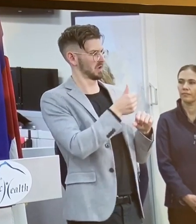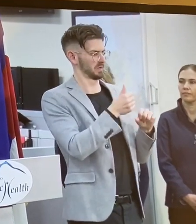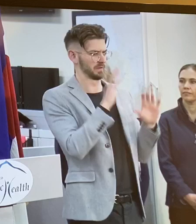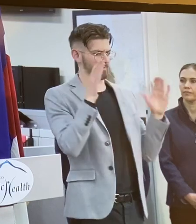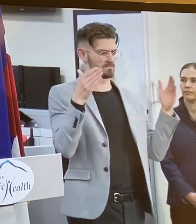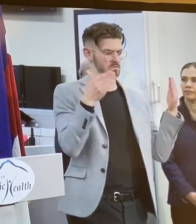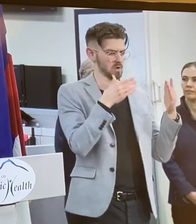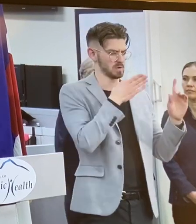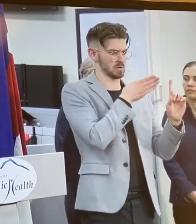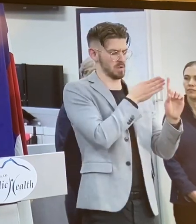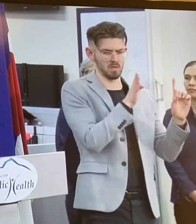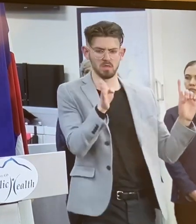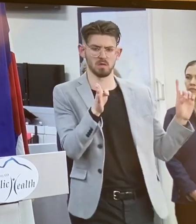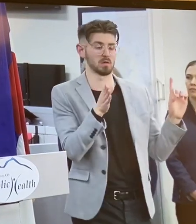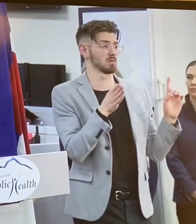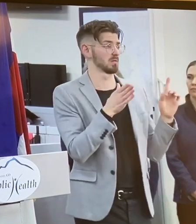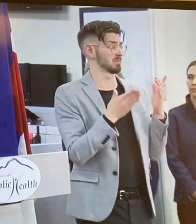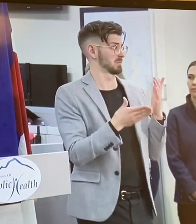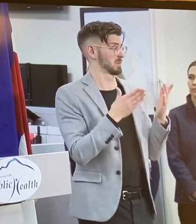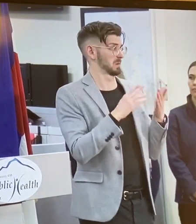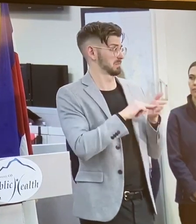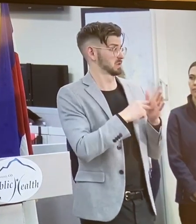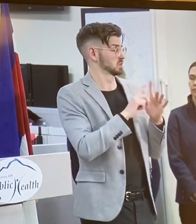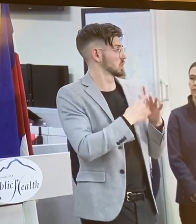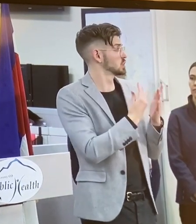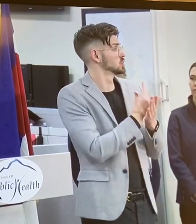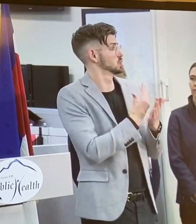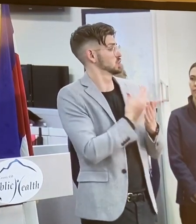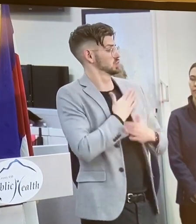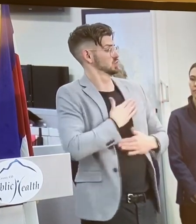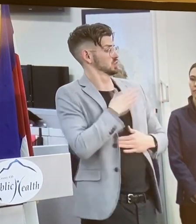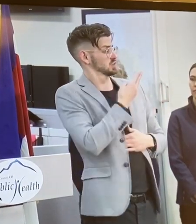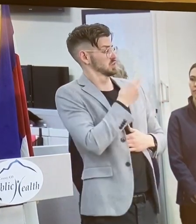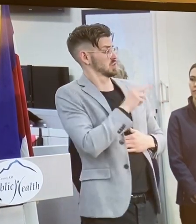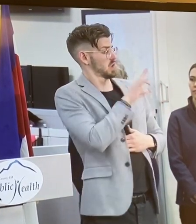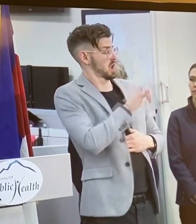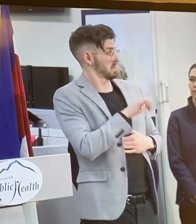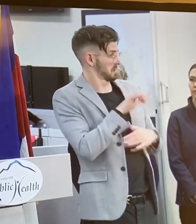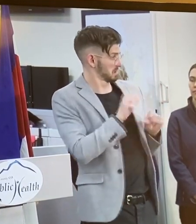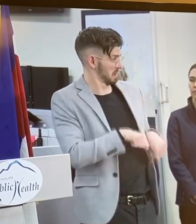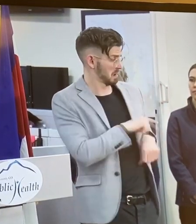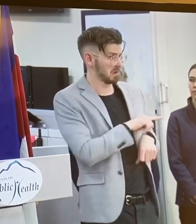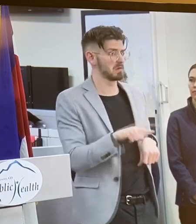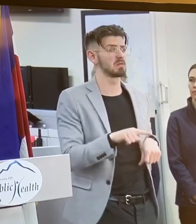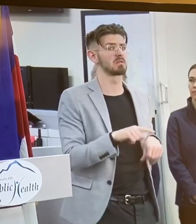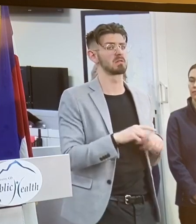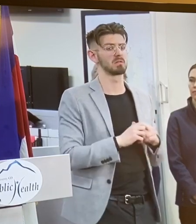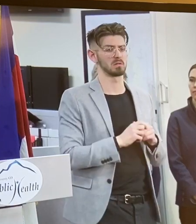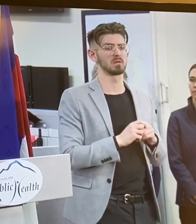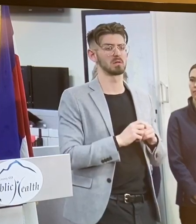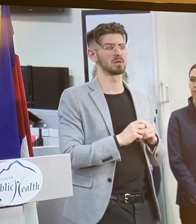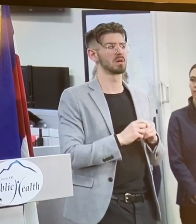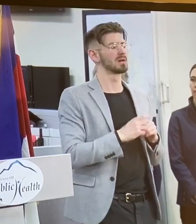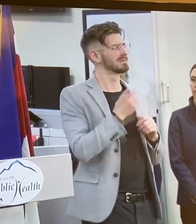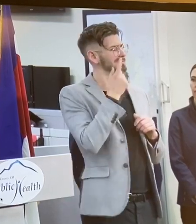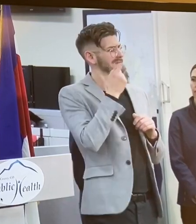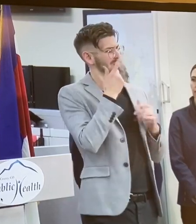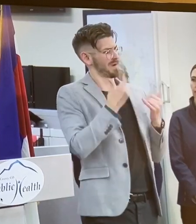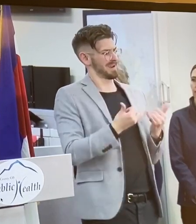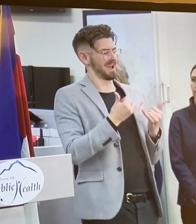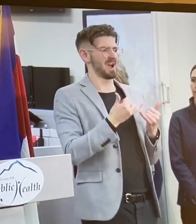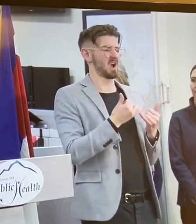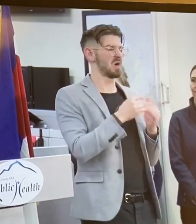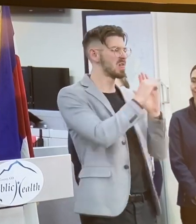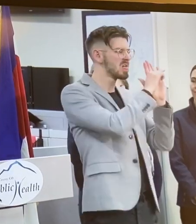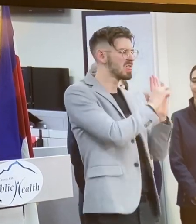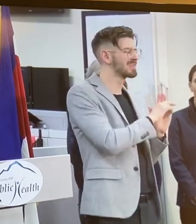maybe start a new hobby that you can. But there are good things that come can come from this season as well. we encourage you to step into